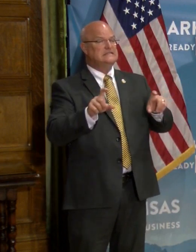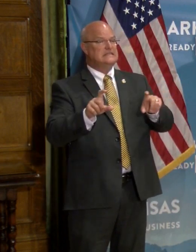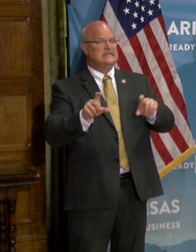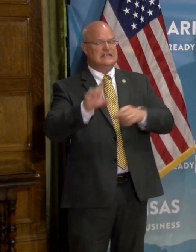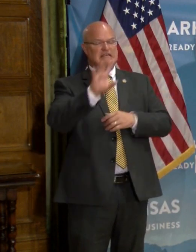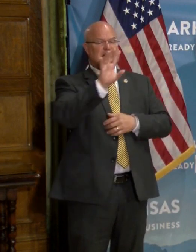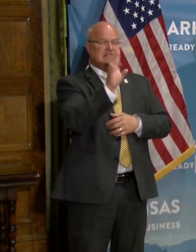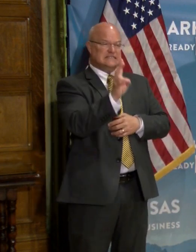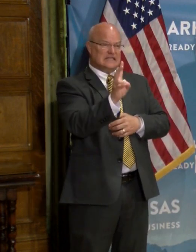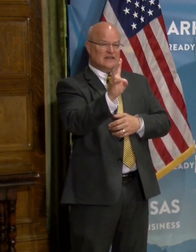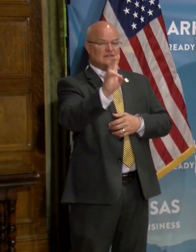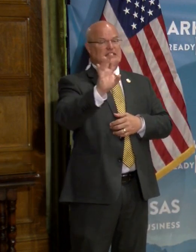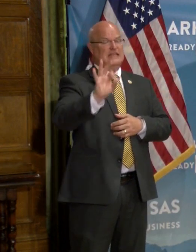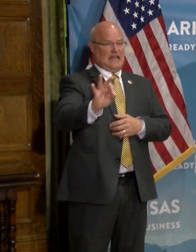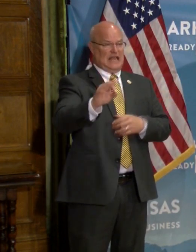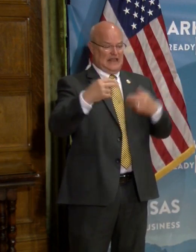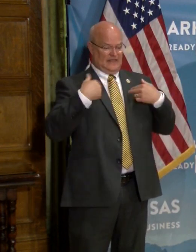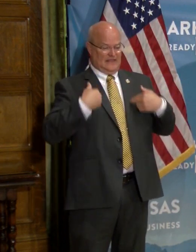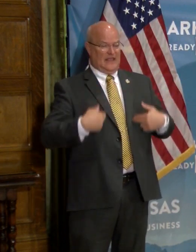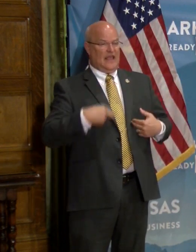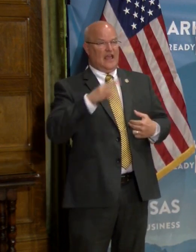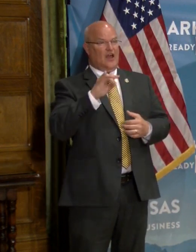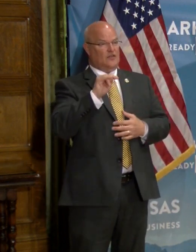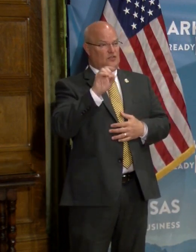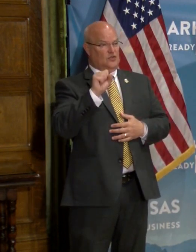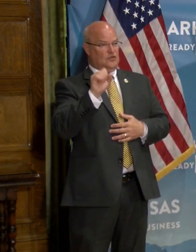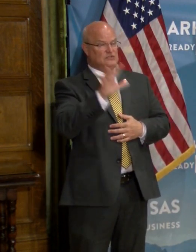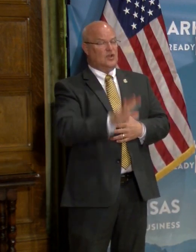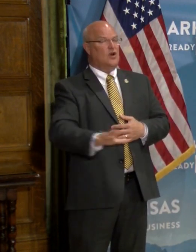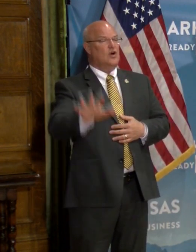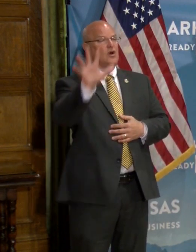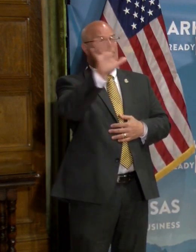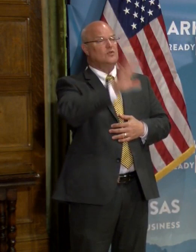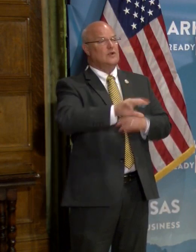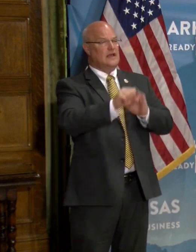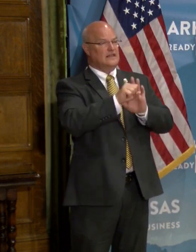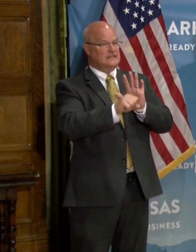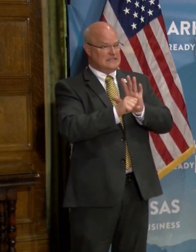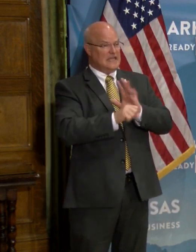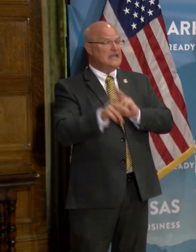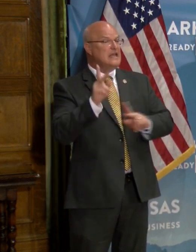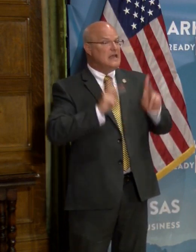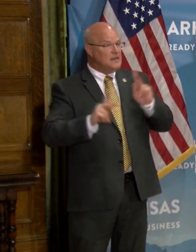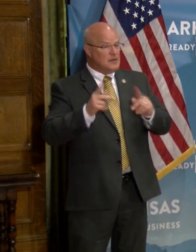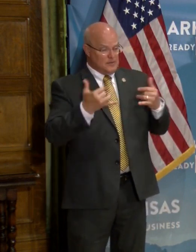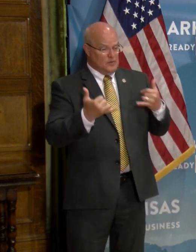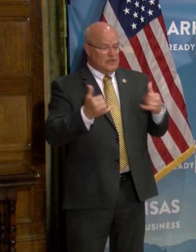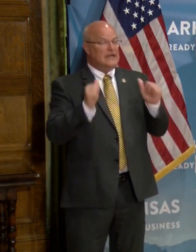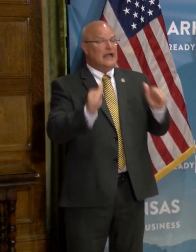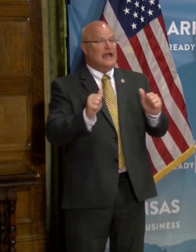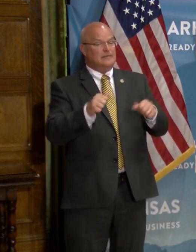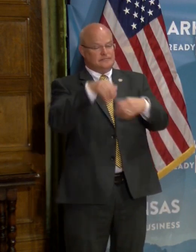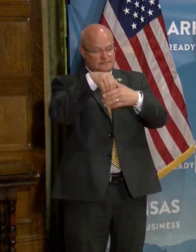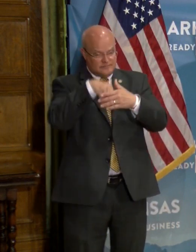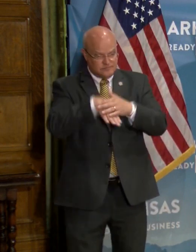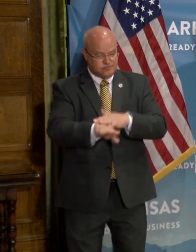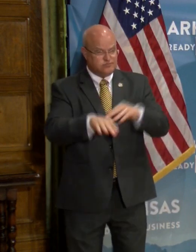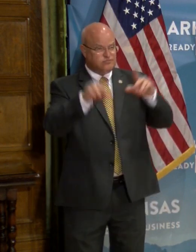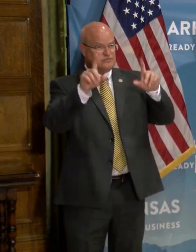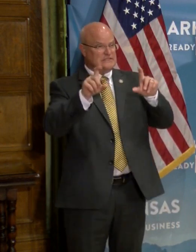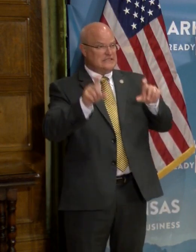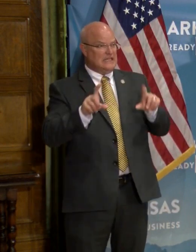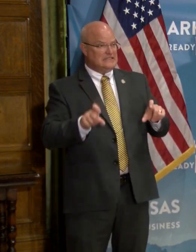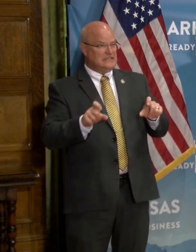79 of our local health units, uh, all throughout the state. And there are people who are now able to get access to